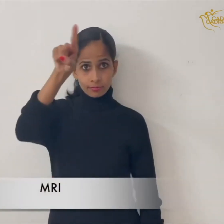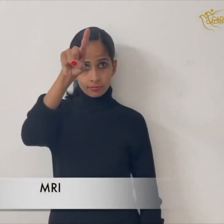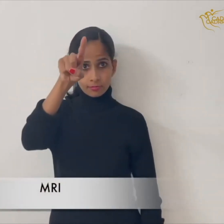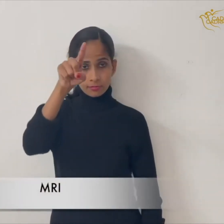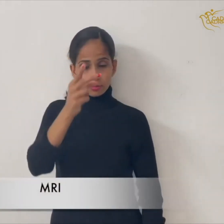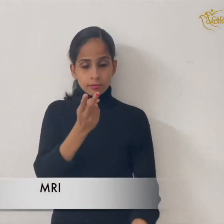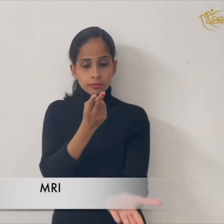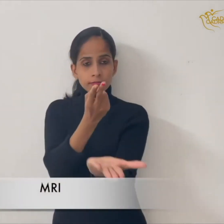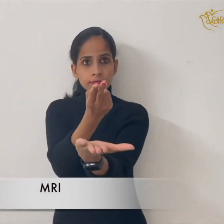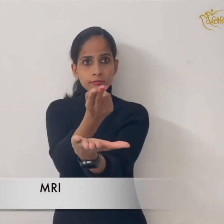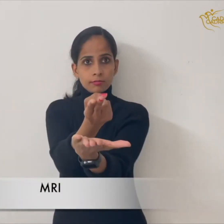MRI